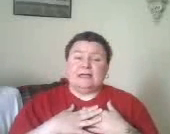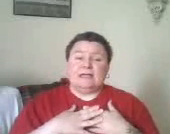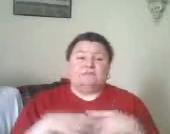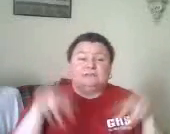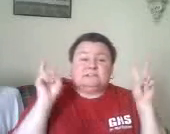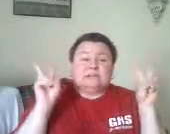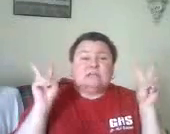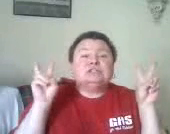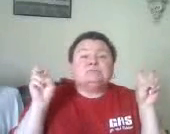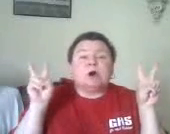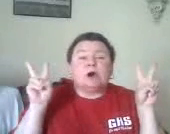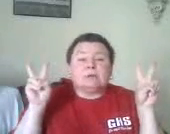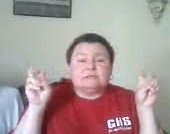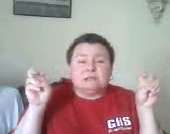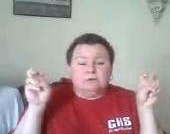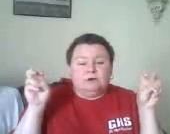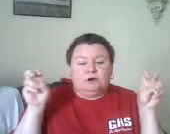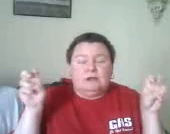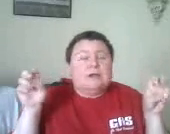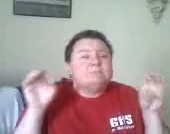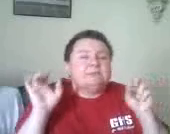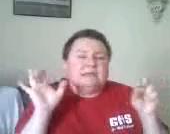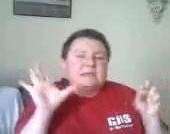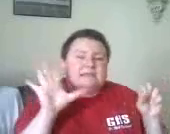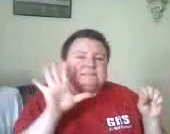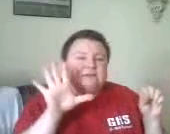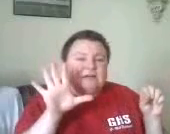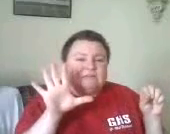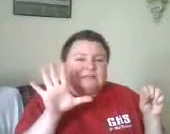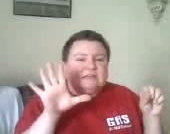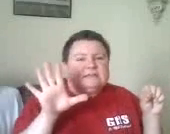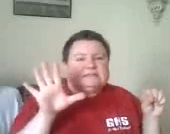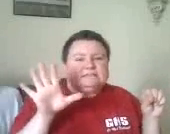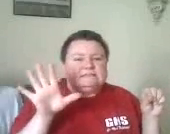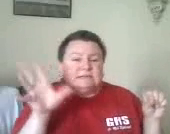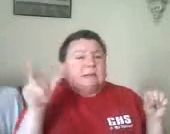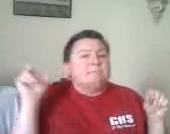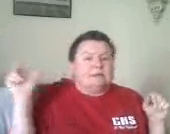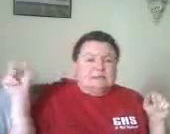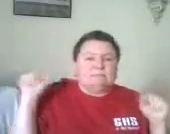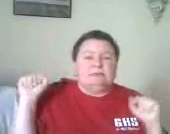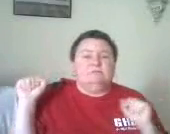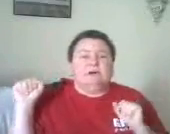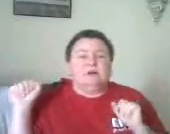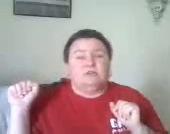All I have is a sperm donor. Yet he has five kids, but he can be a father.